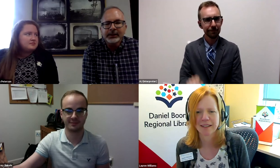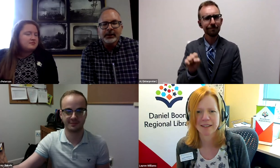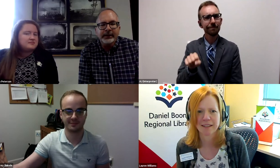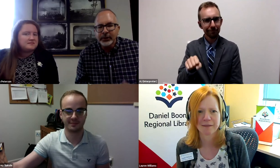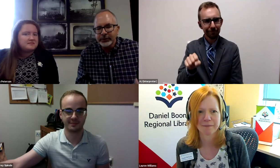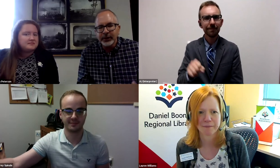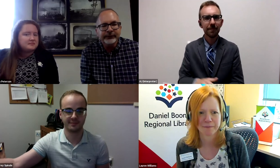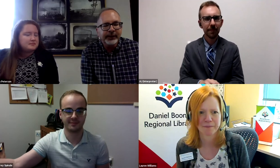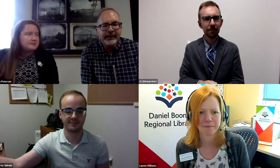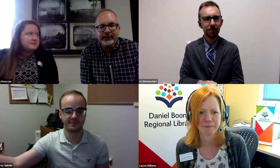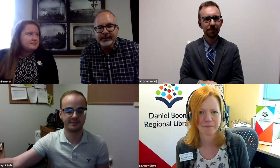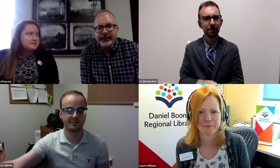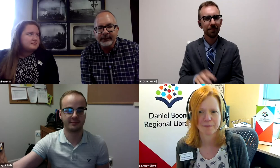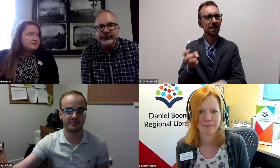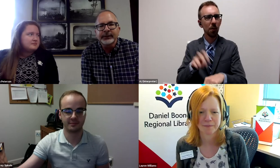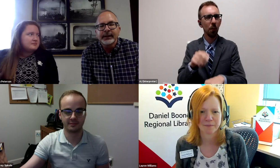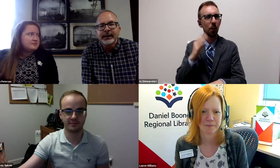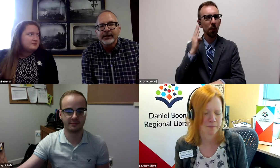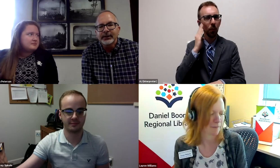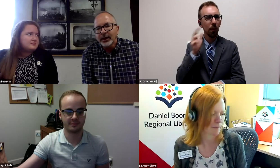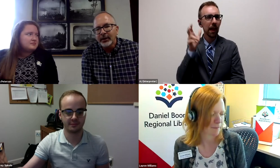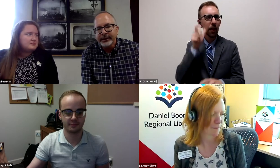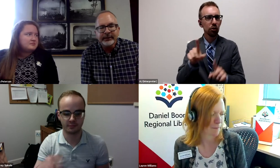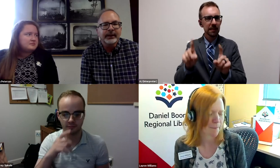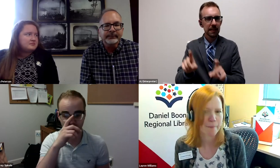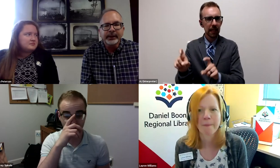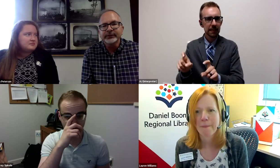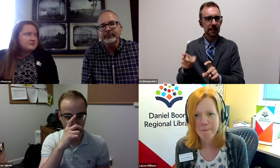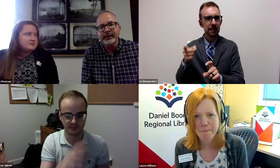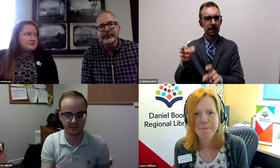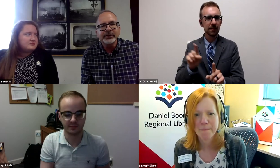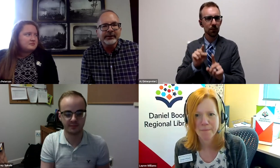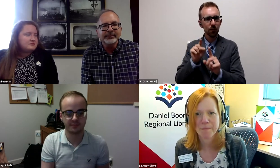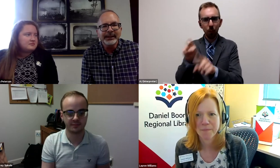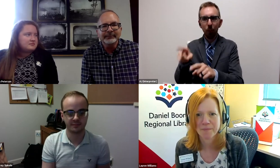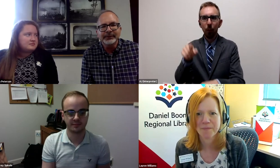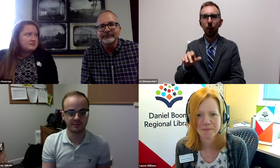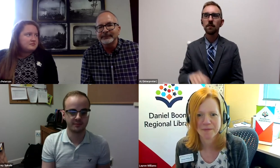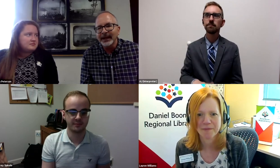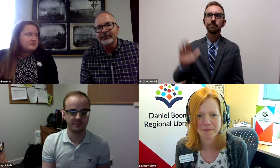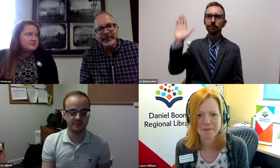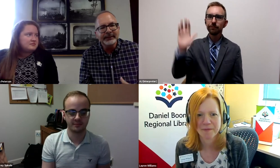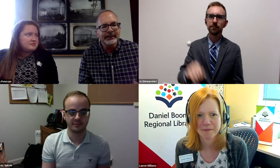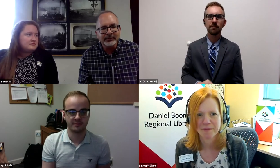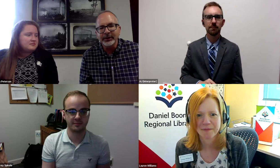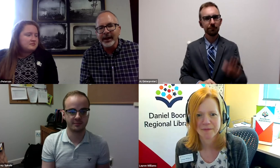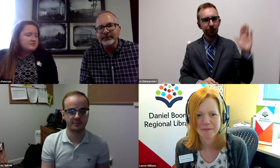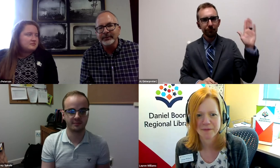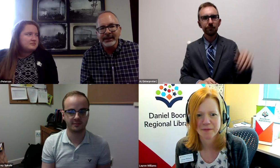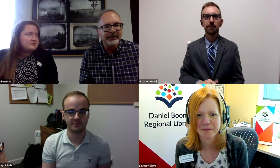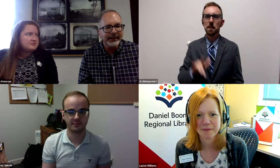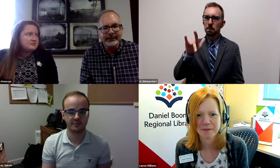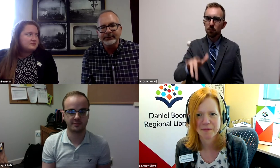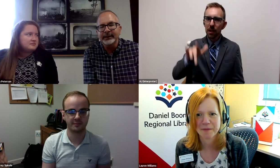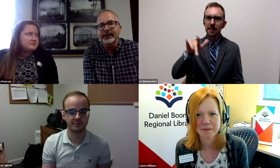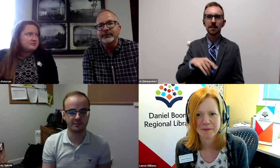Yeah. As of course, you know, if you have hearing tests, you go and they're like, press the button when you hear the beeps, repeat this word after